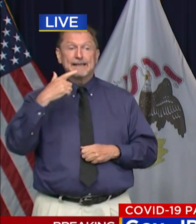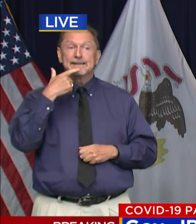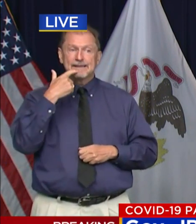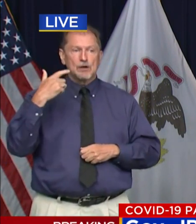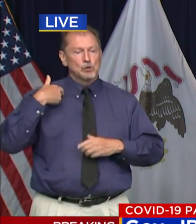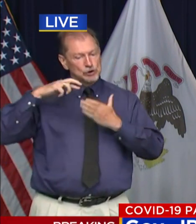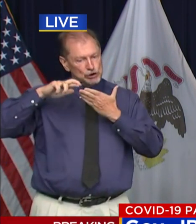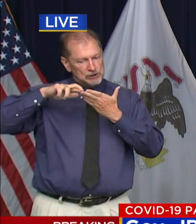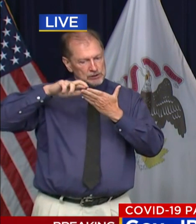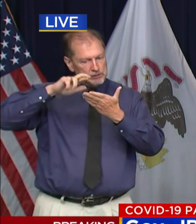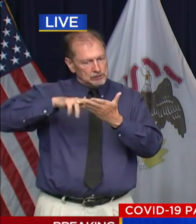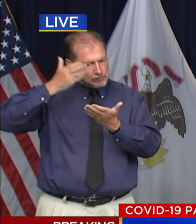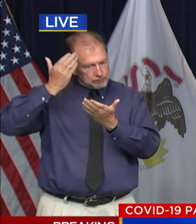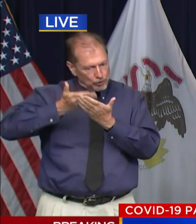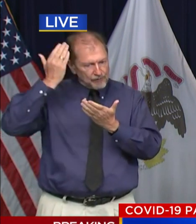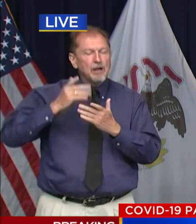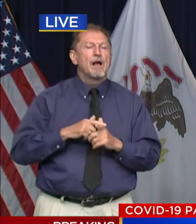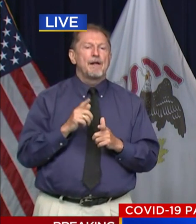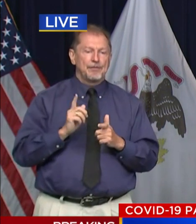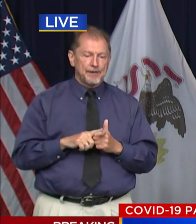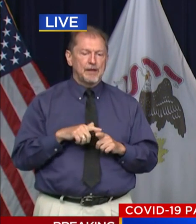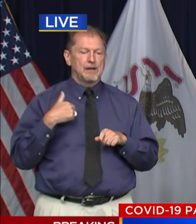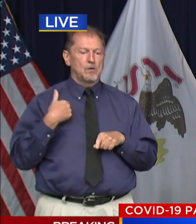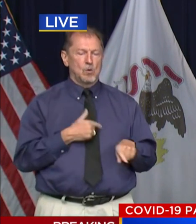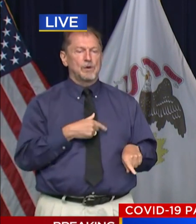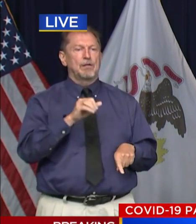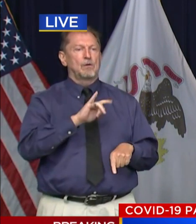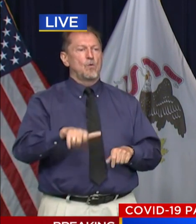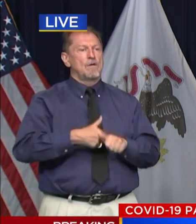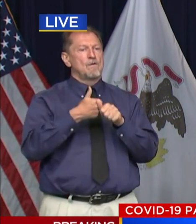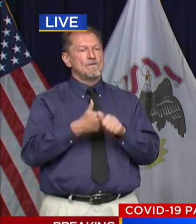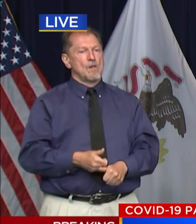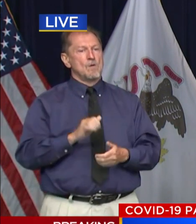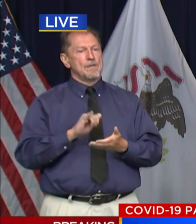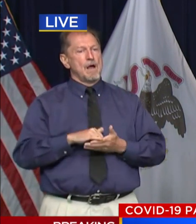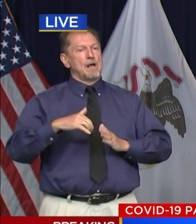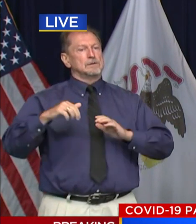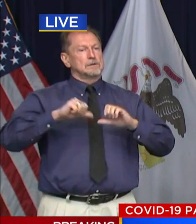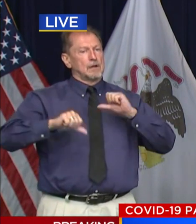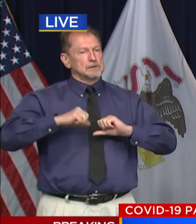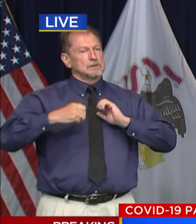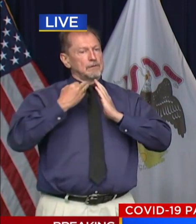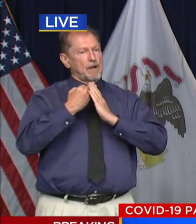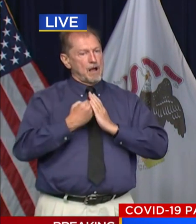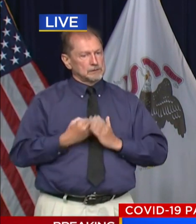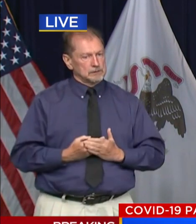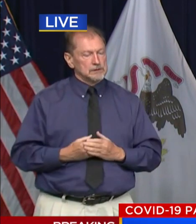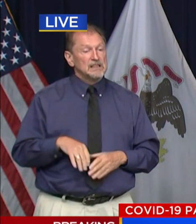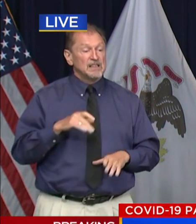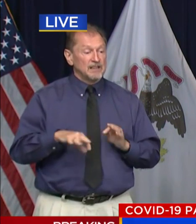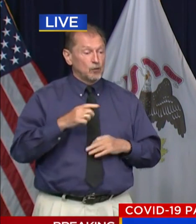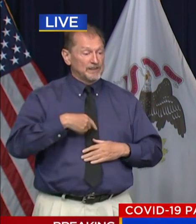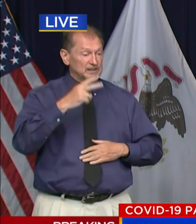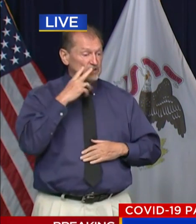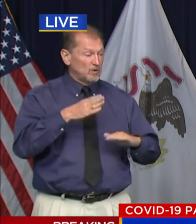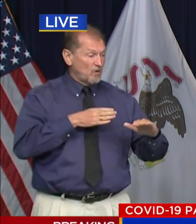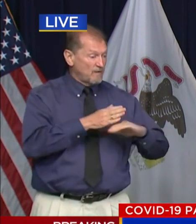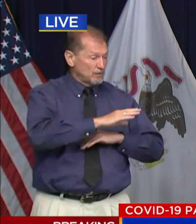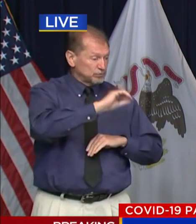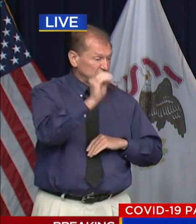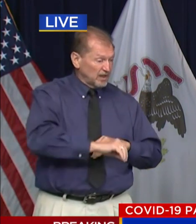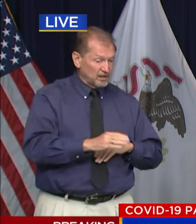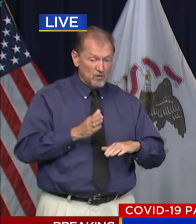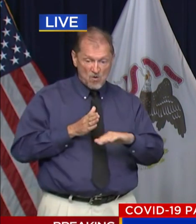what efforts Illinois should make to protect our people. If the data shows that the virus is spreading at a high rate,